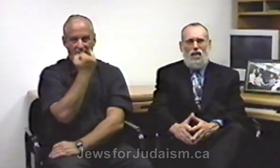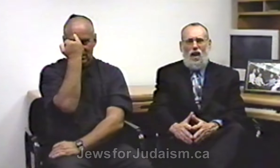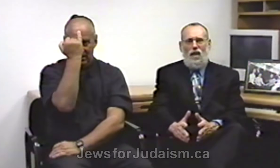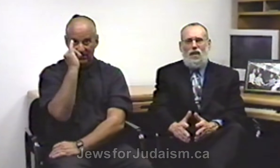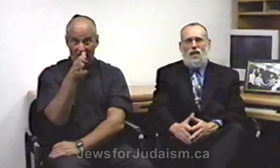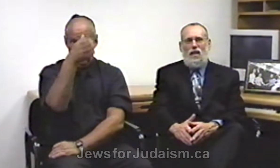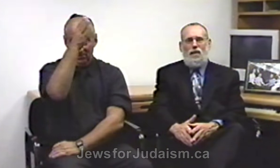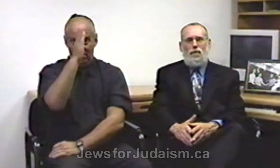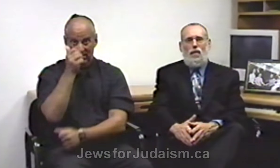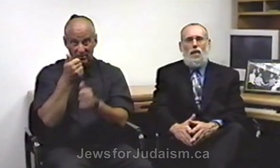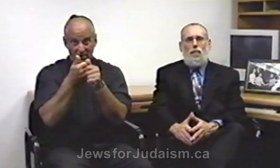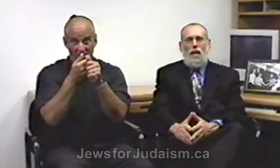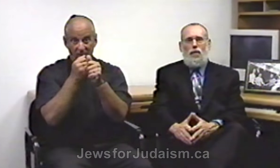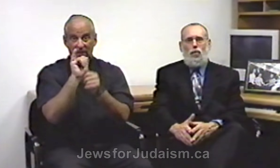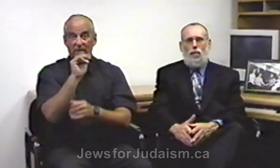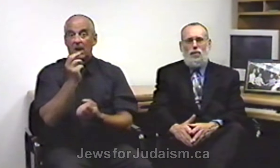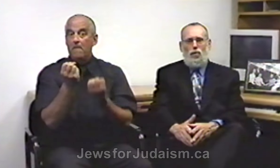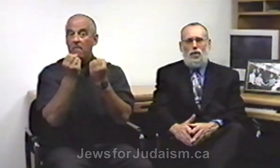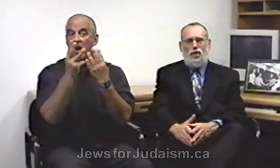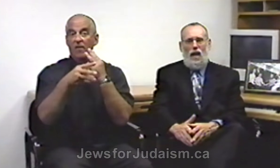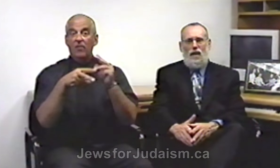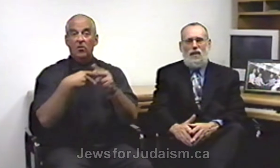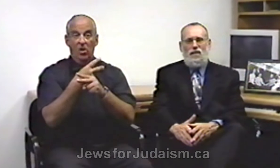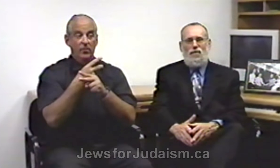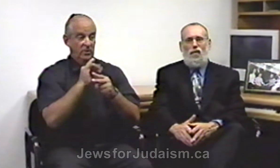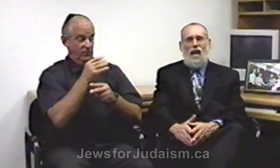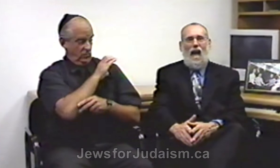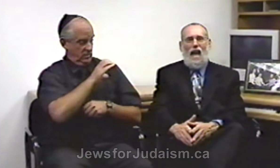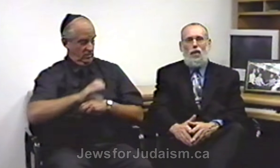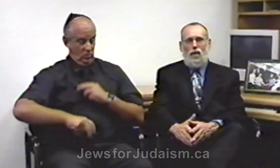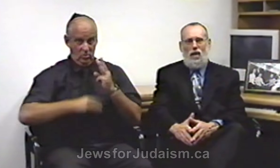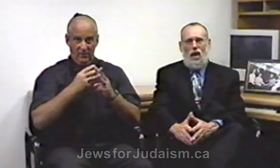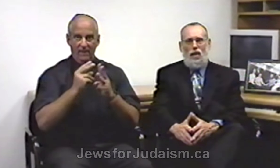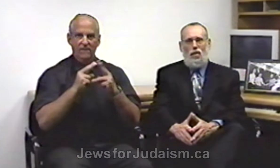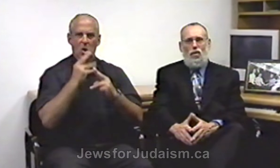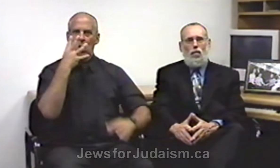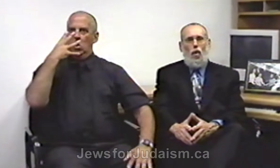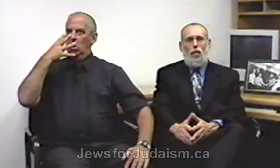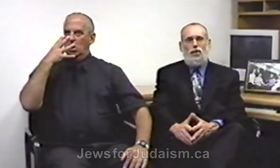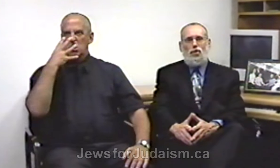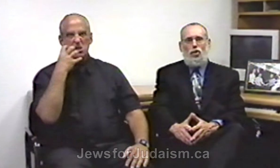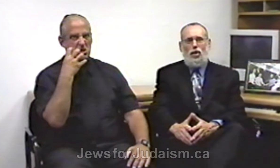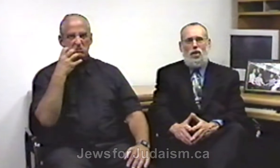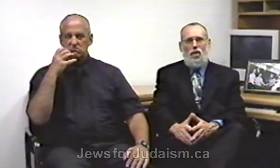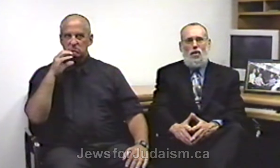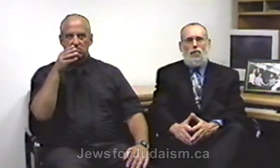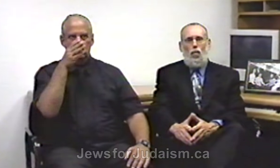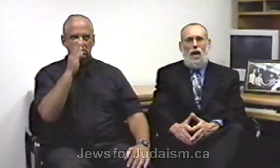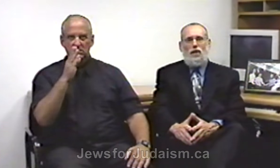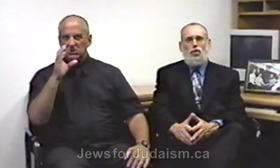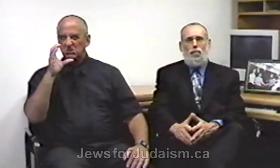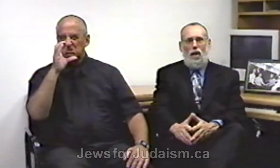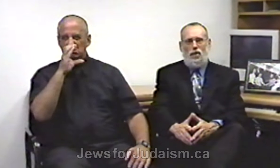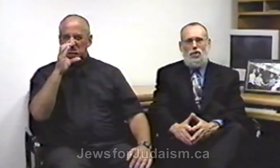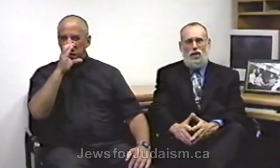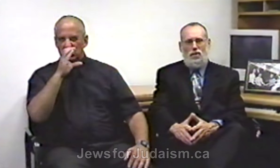God in many forms of Christianity is a very angry God, who always is looking for ways to punish us,